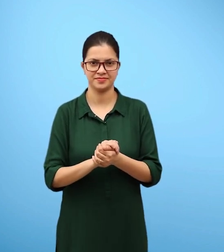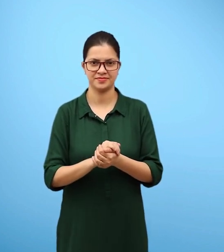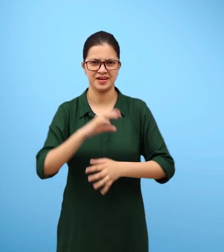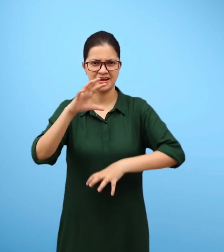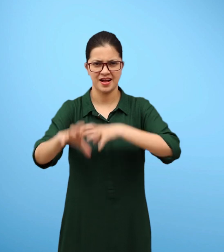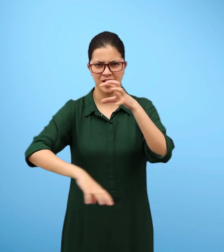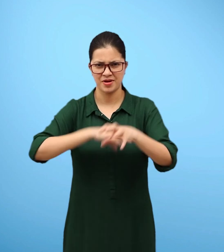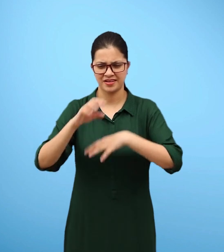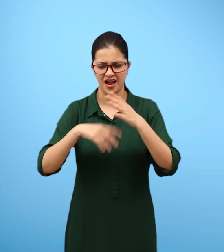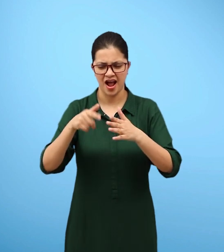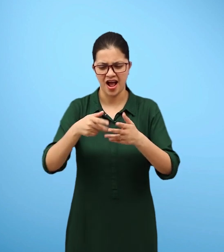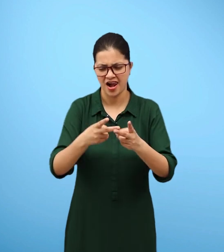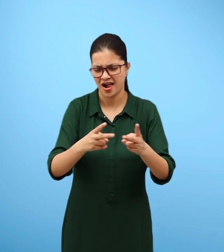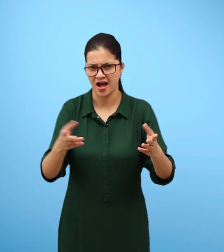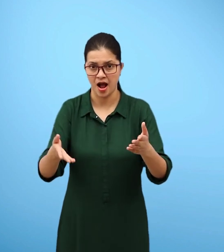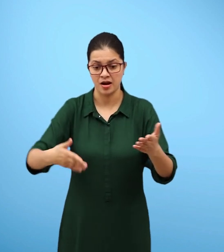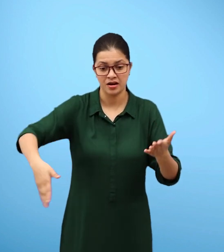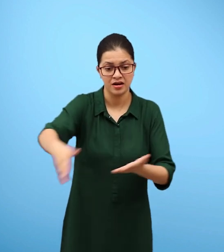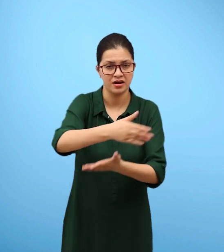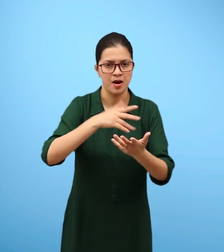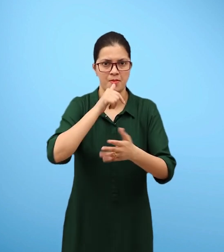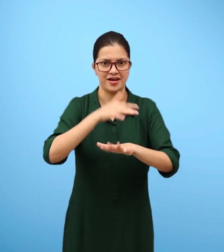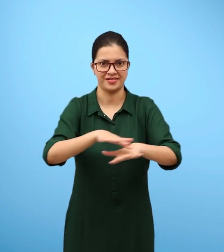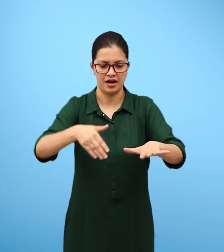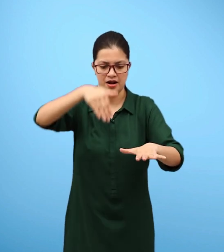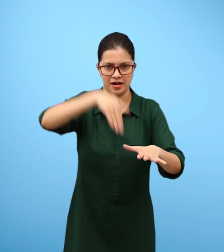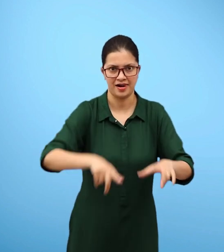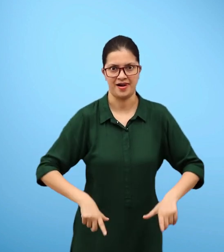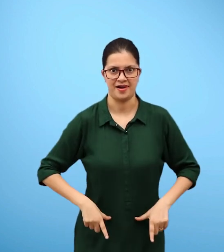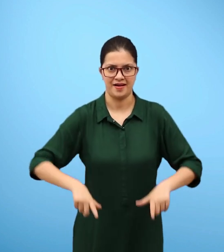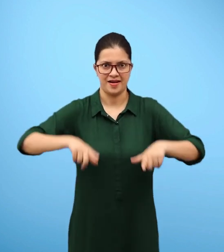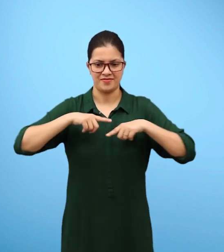Aquatic animals use dissolved air in water for respiration.